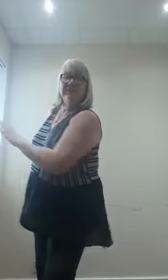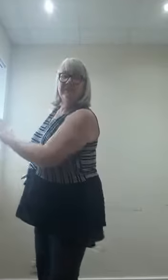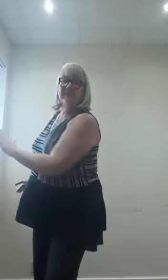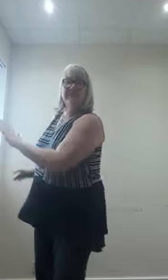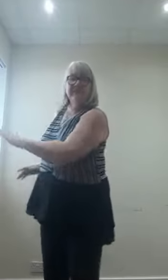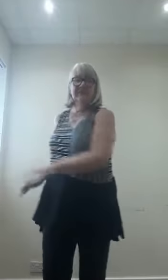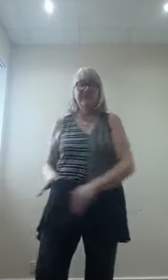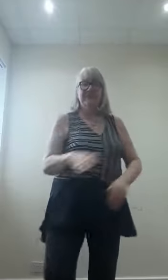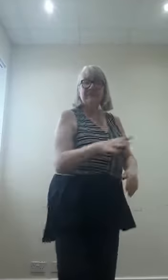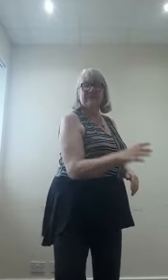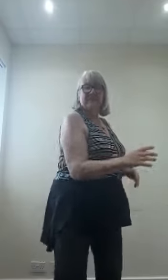Woo.